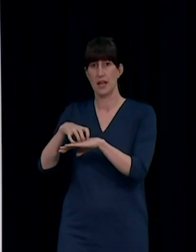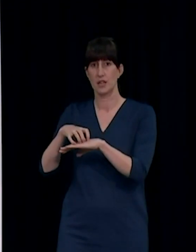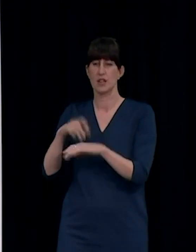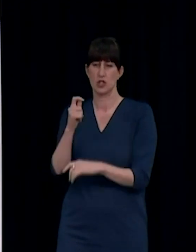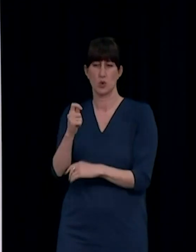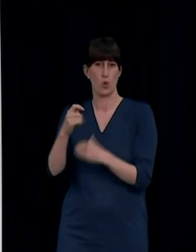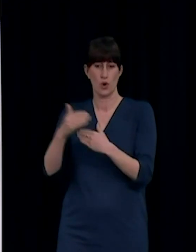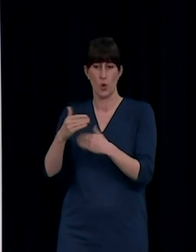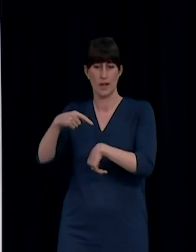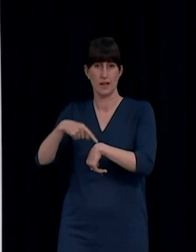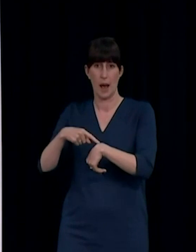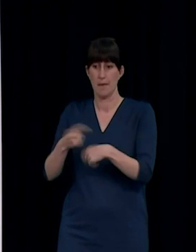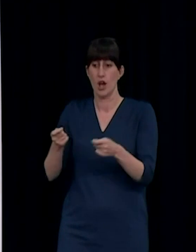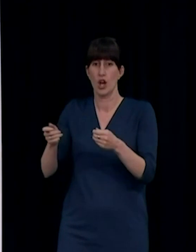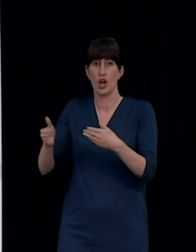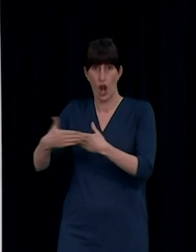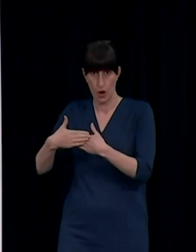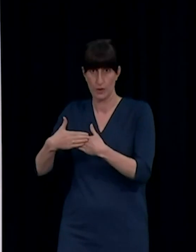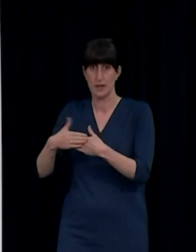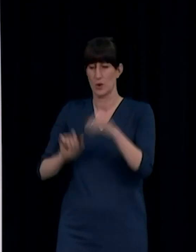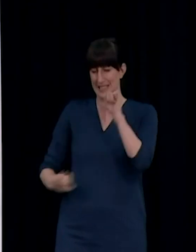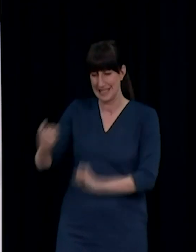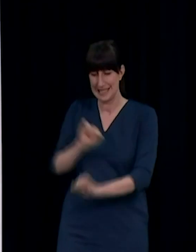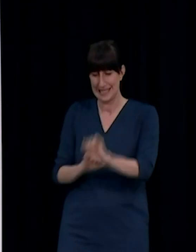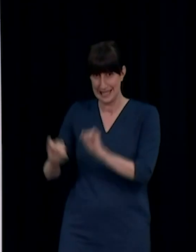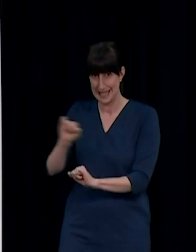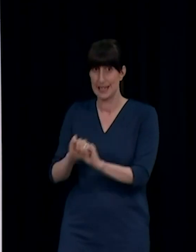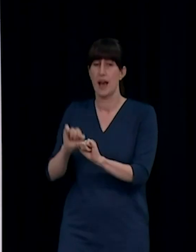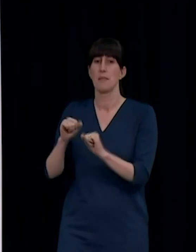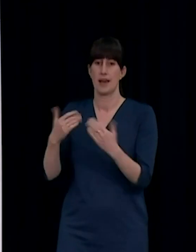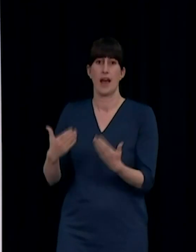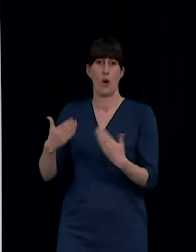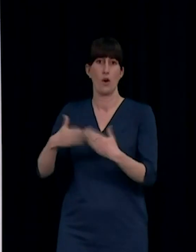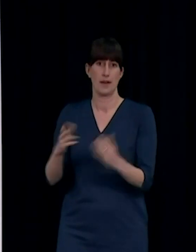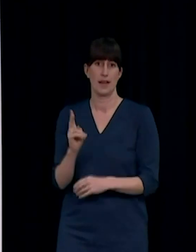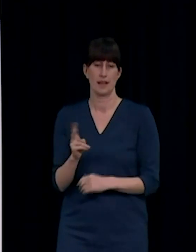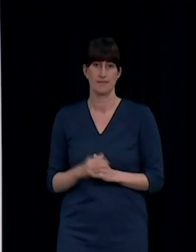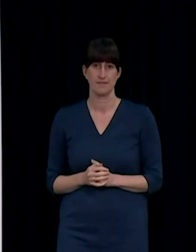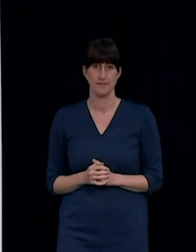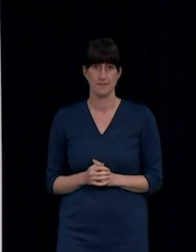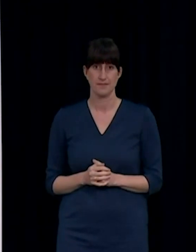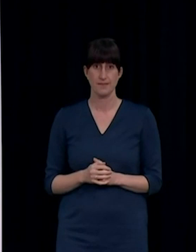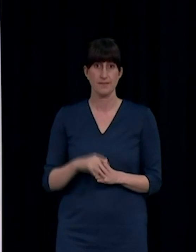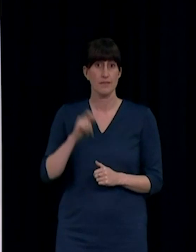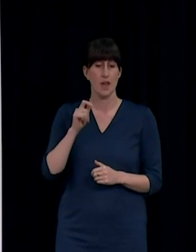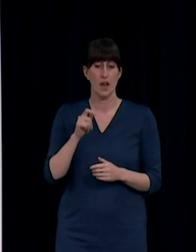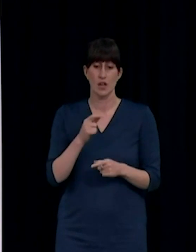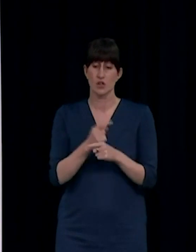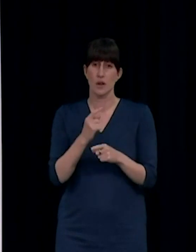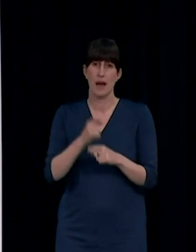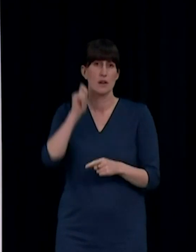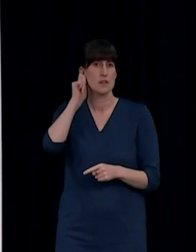fully. On wastewater, ESR has reported to us a positive detection in wastewater in Tauranga